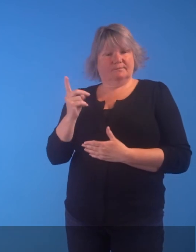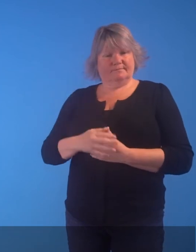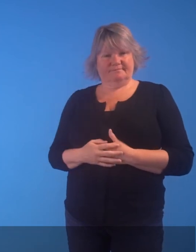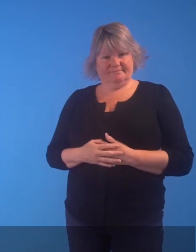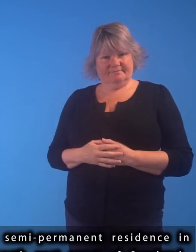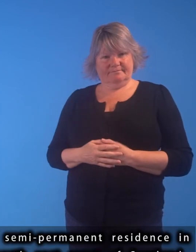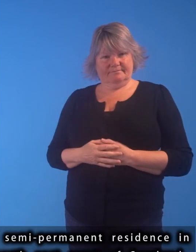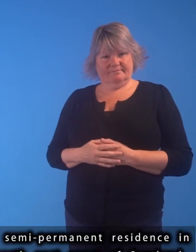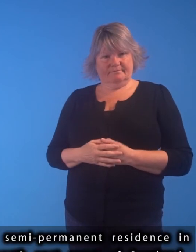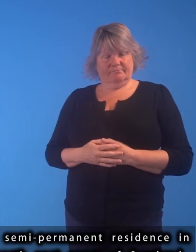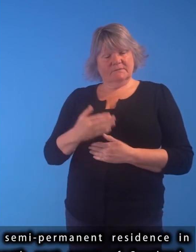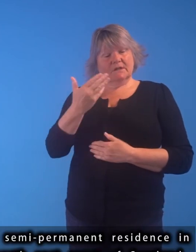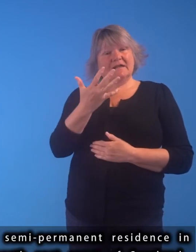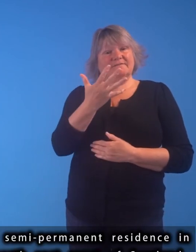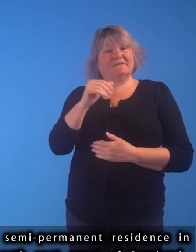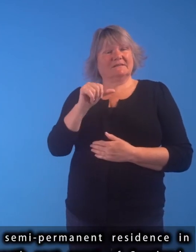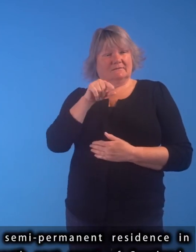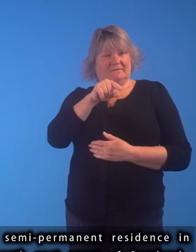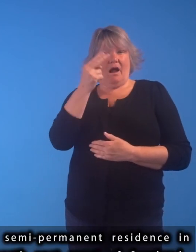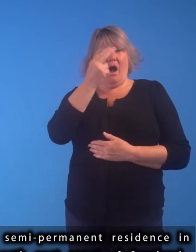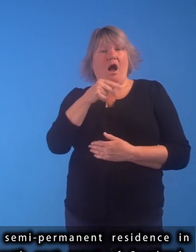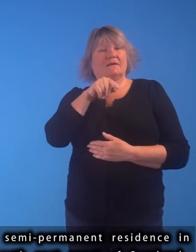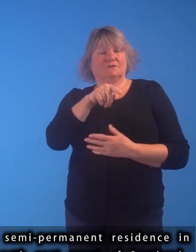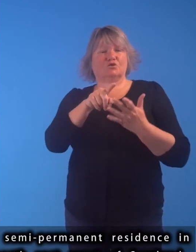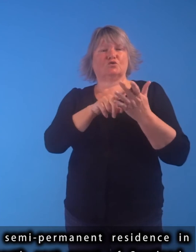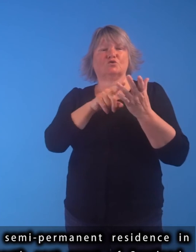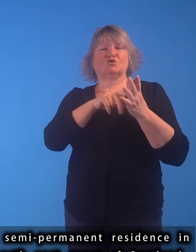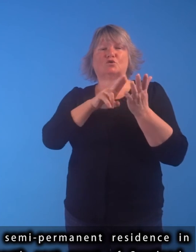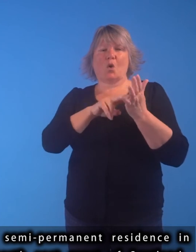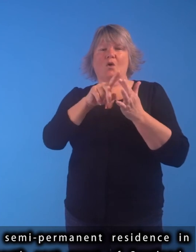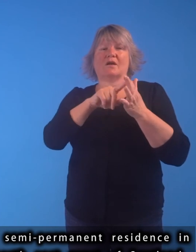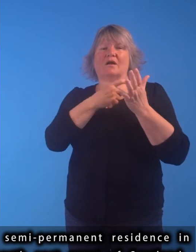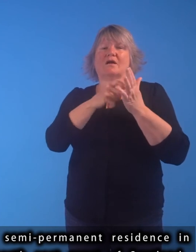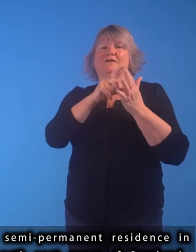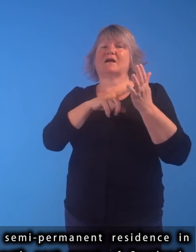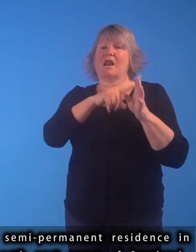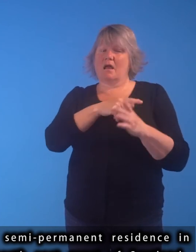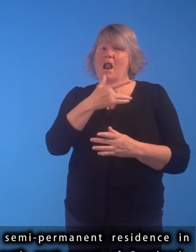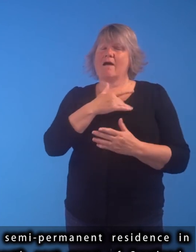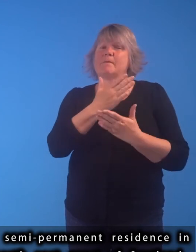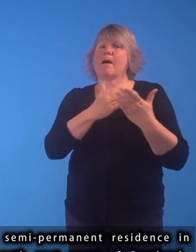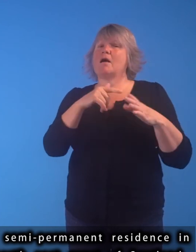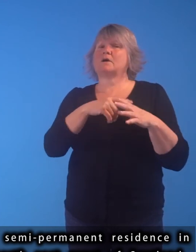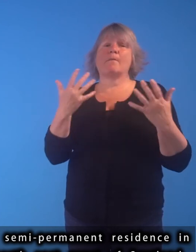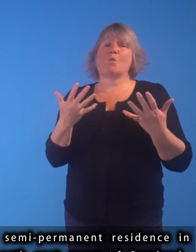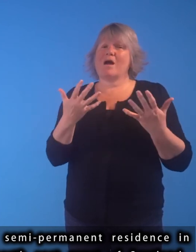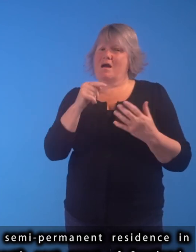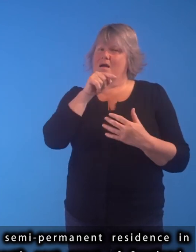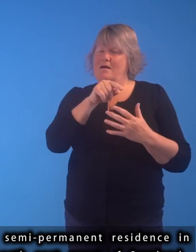In 1956 1956, the artist Joan Eardley took up semi-permanent residence in the small village of